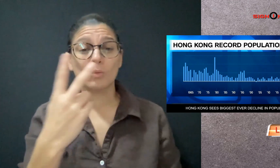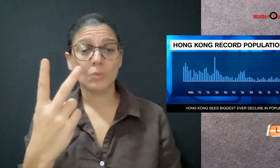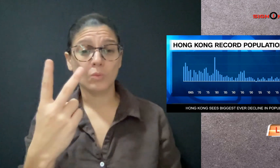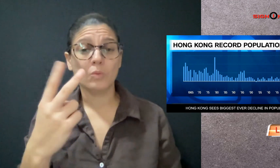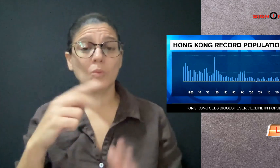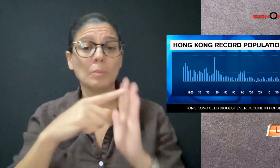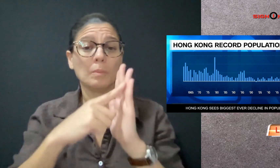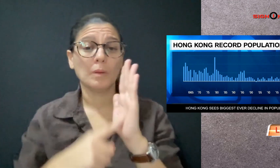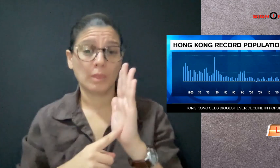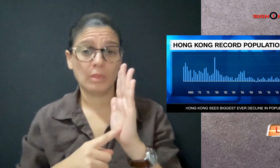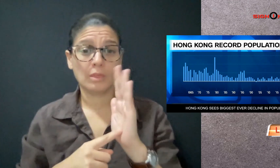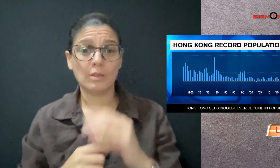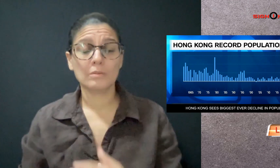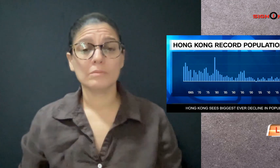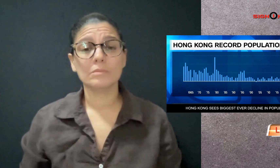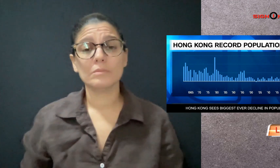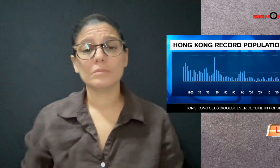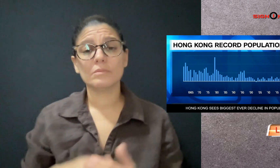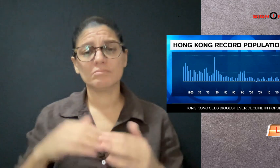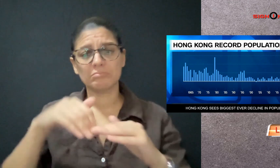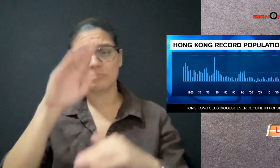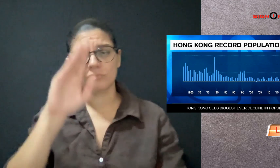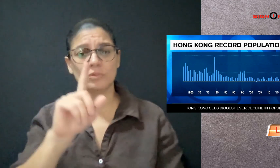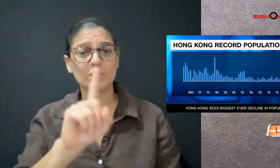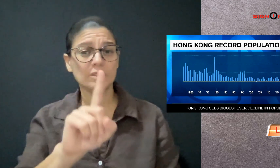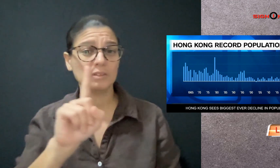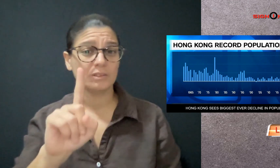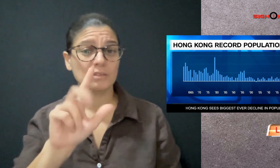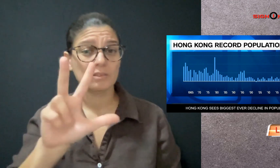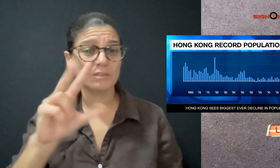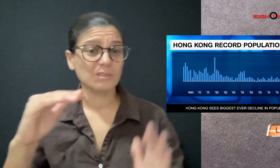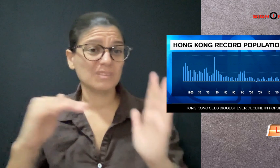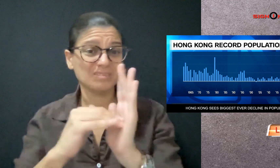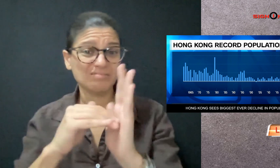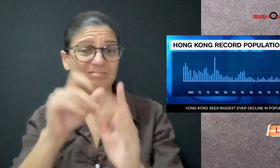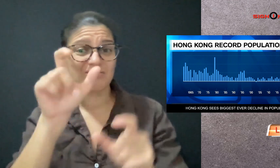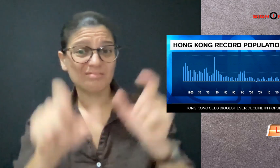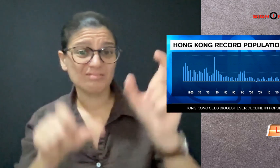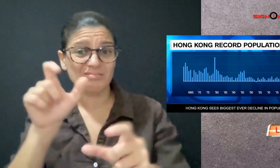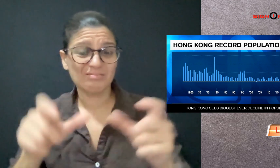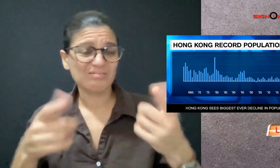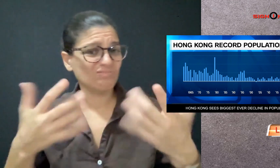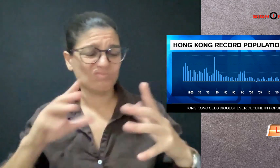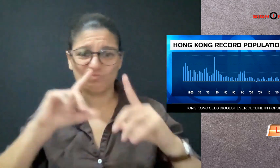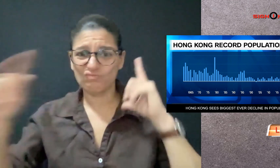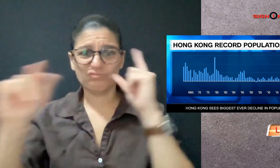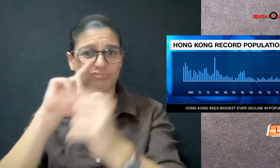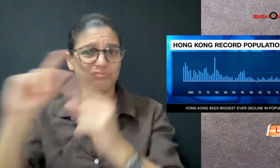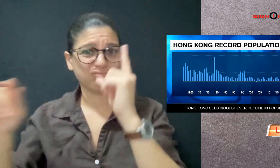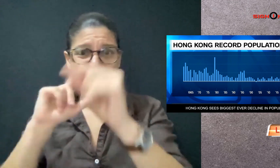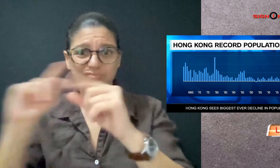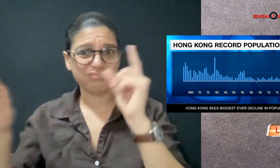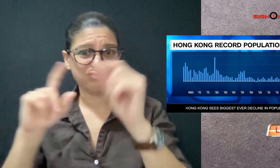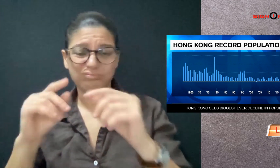Over the past 12 months, over 113,000 people have left the city.